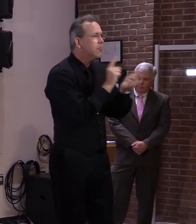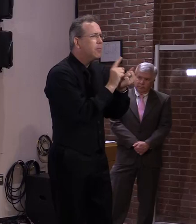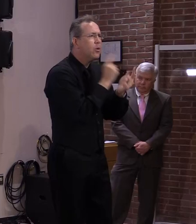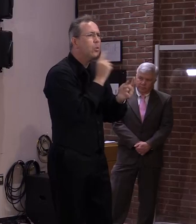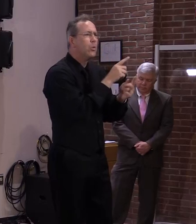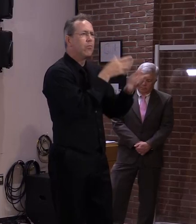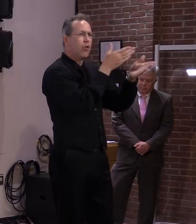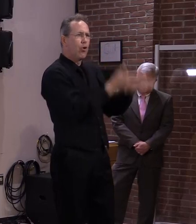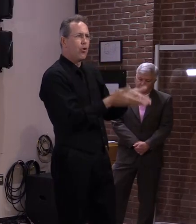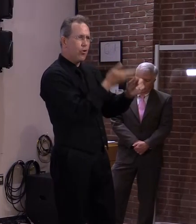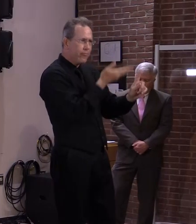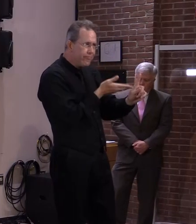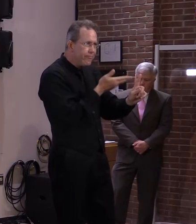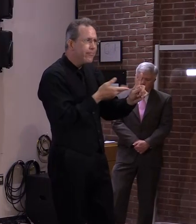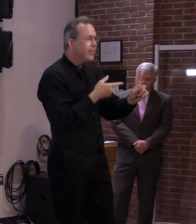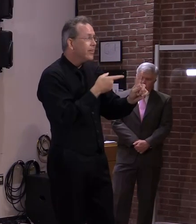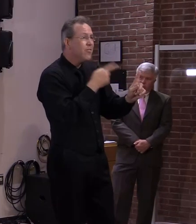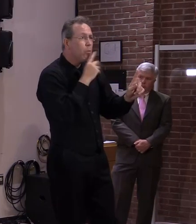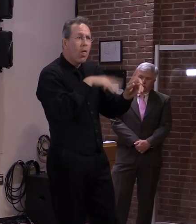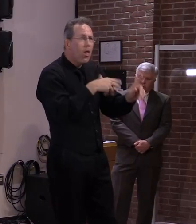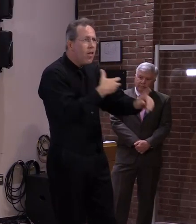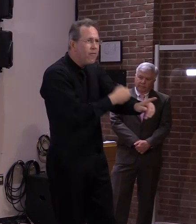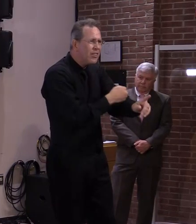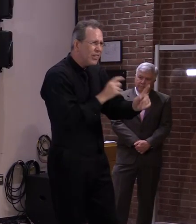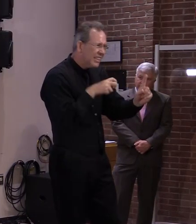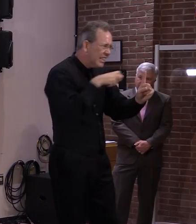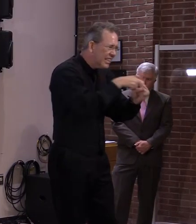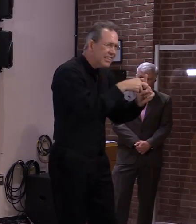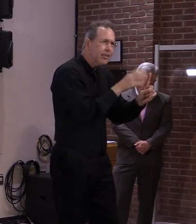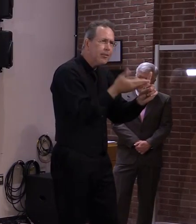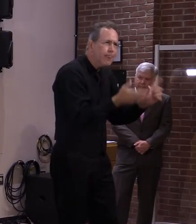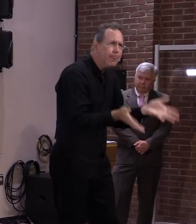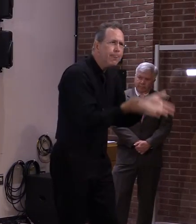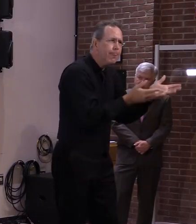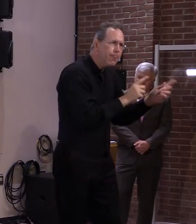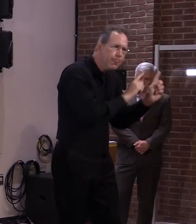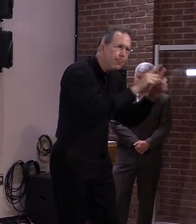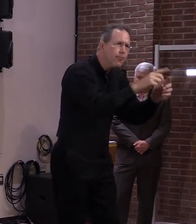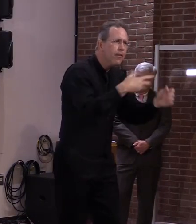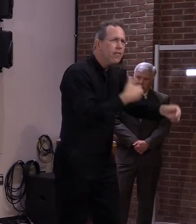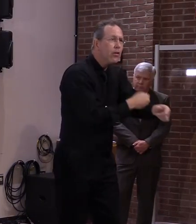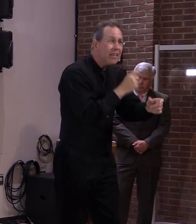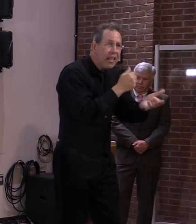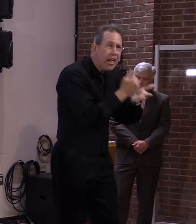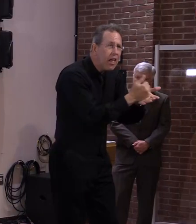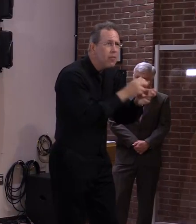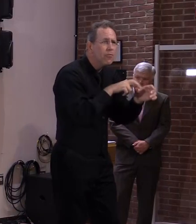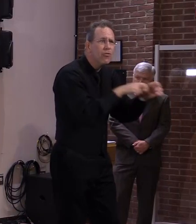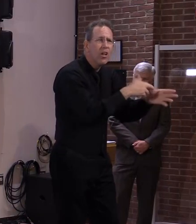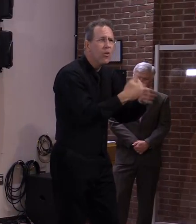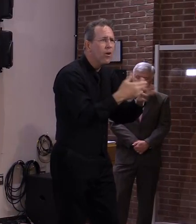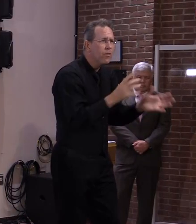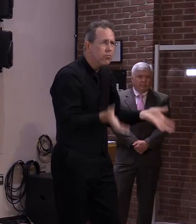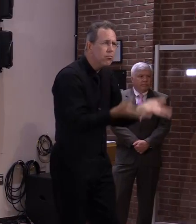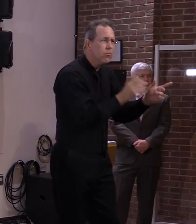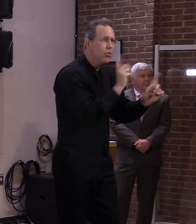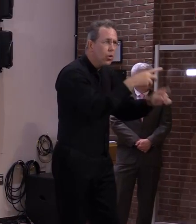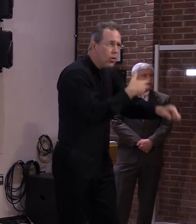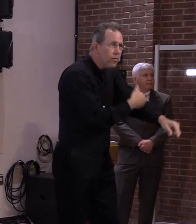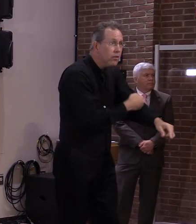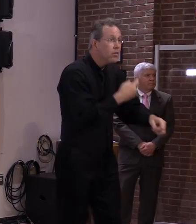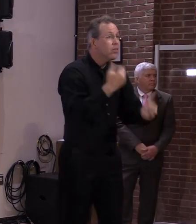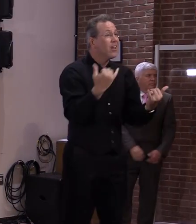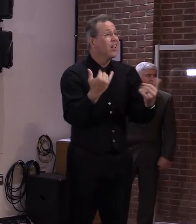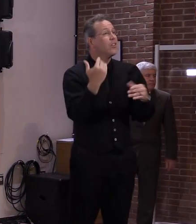doing the work that needs to be done. Next, tonight at midnight, the state of emergency, which has been in place since March